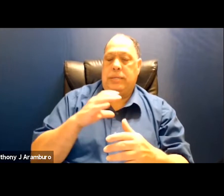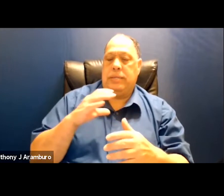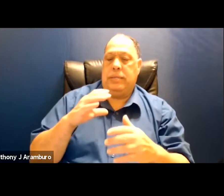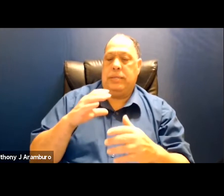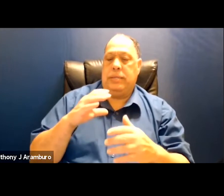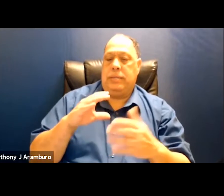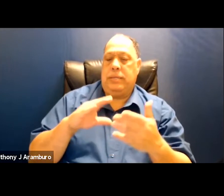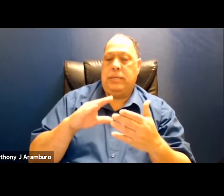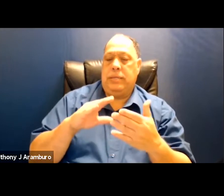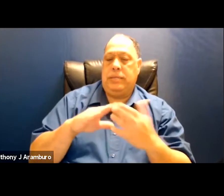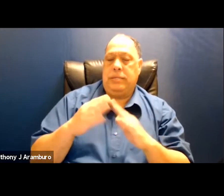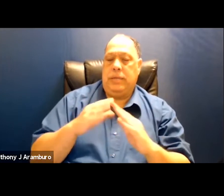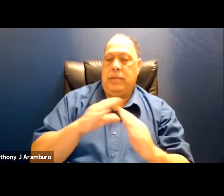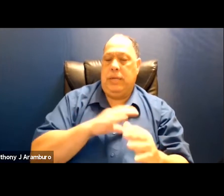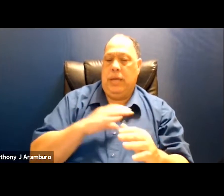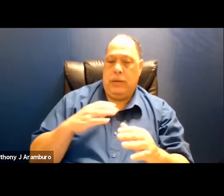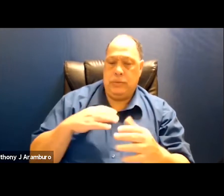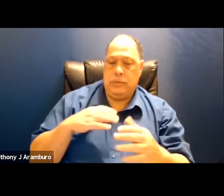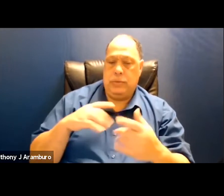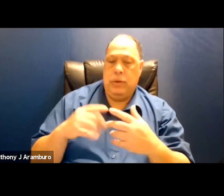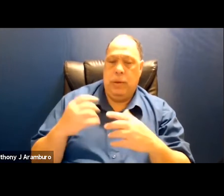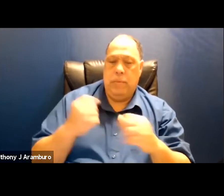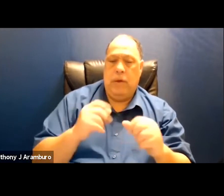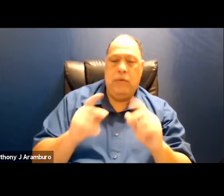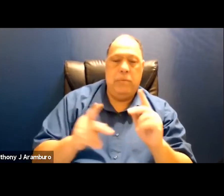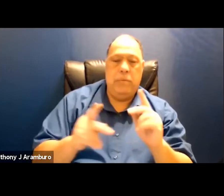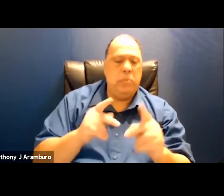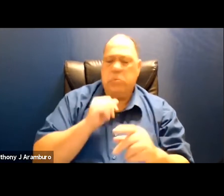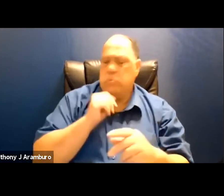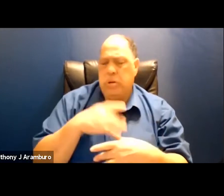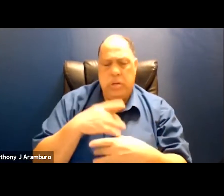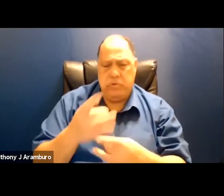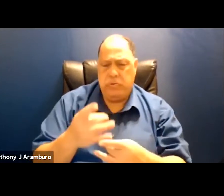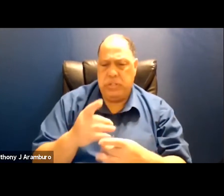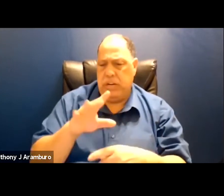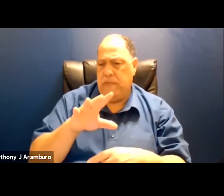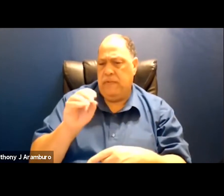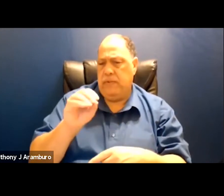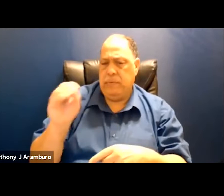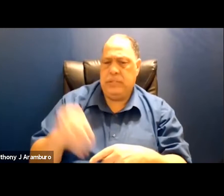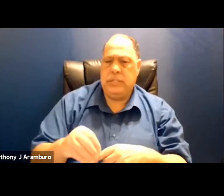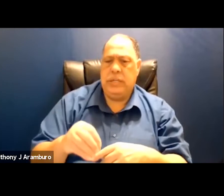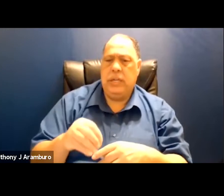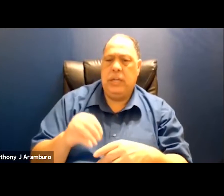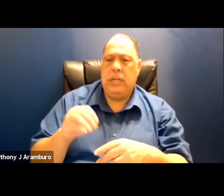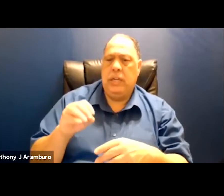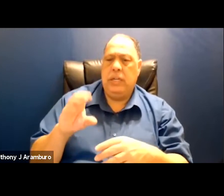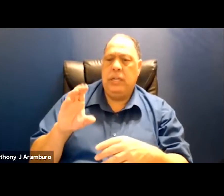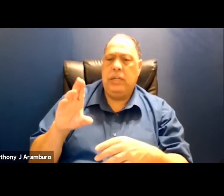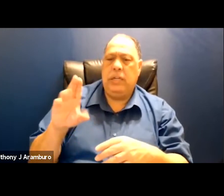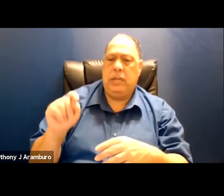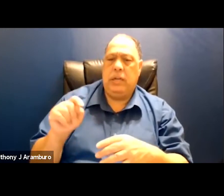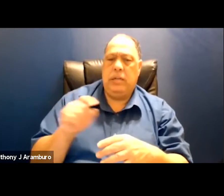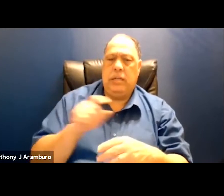powerful people in the city weren't weren't really interested in in a 50 uh cut to the police um that was pretty dramatic